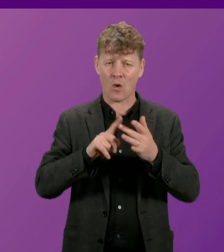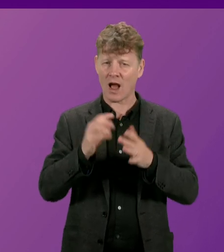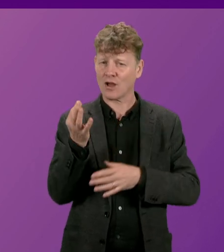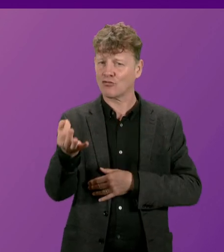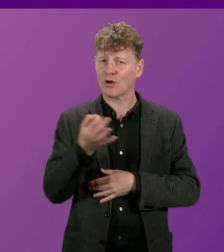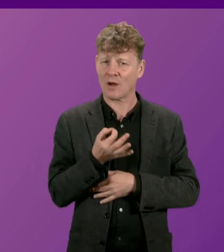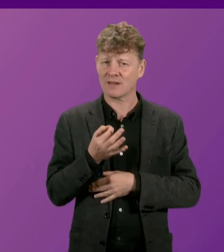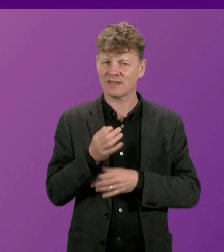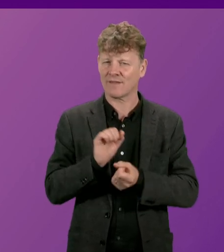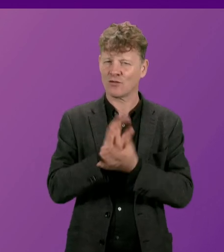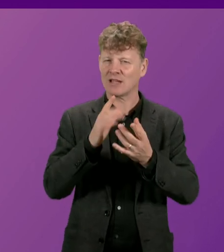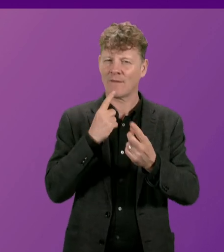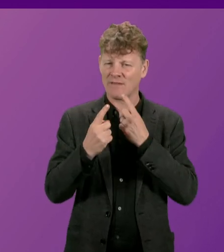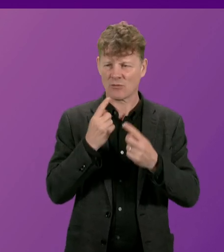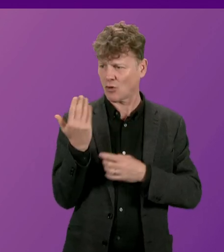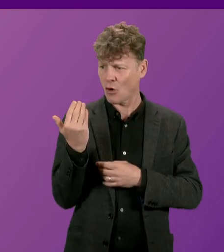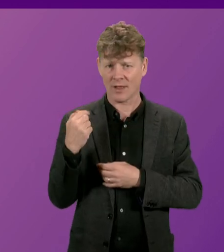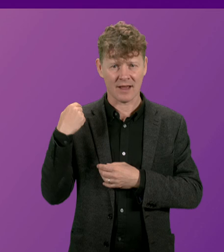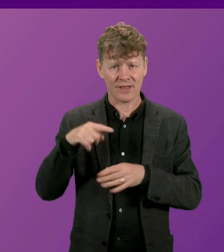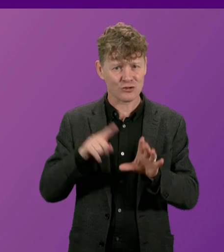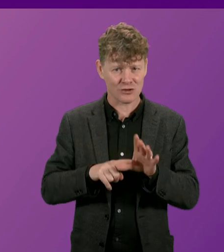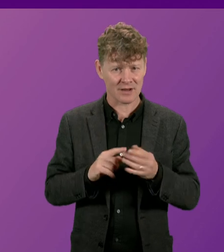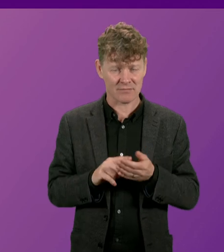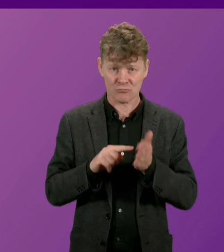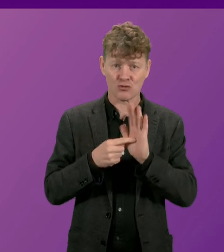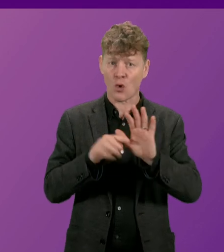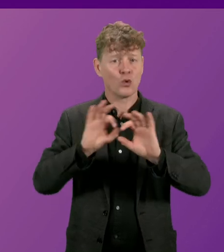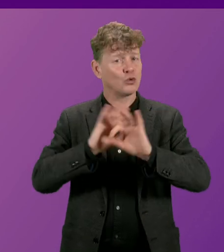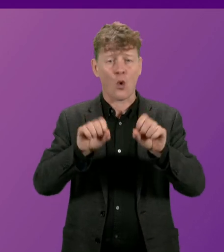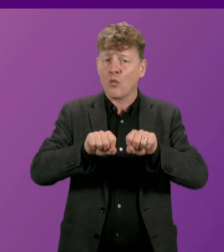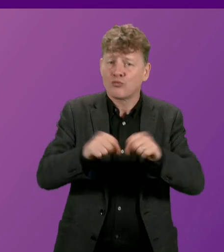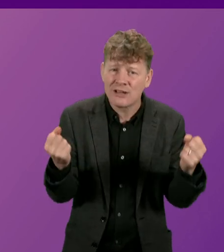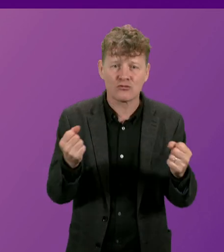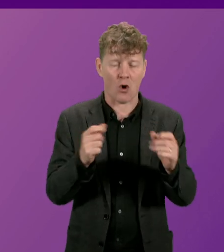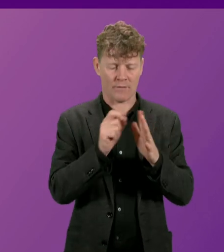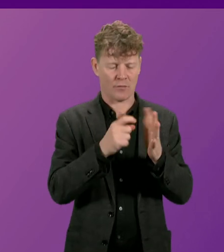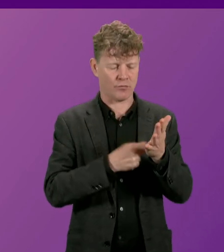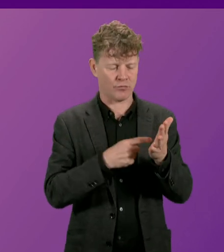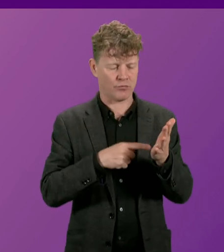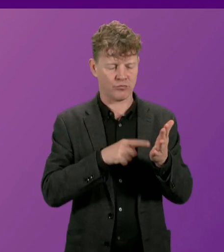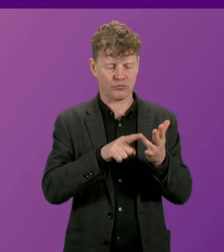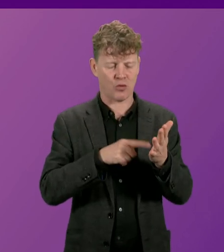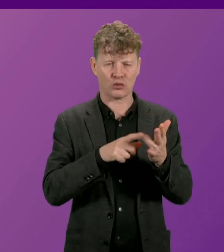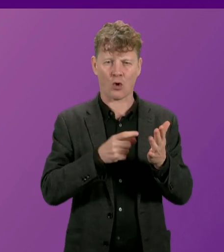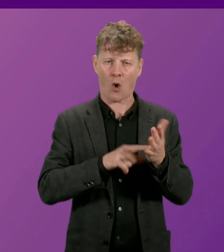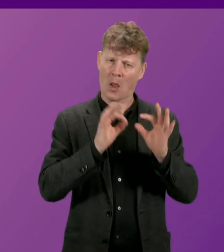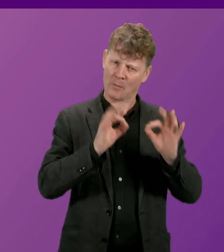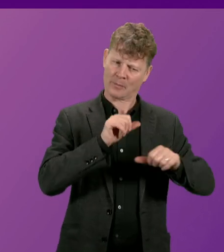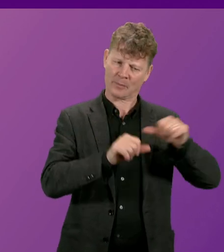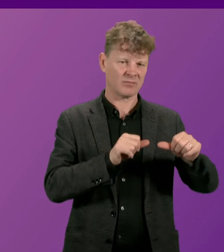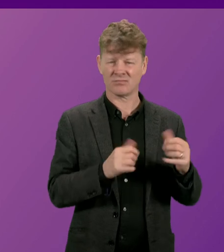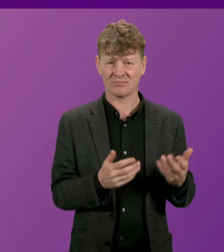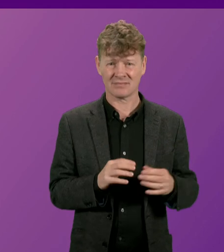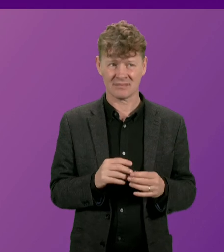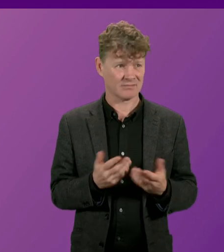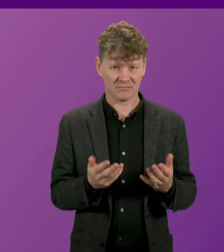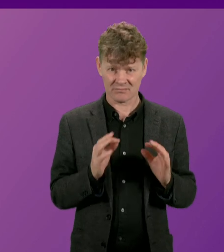on earlier this year, which show no breaches of protocol, and I really don't think it's a big surprise that a Government